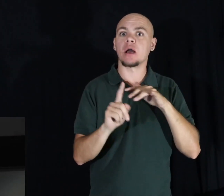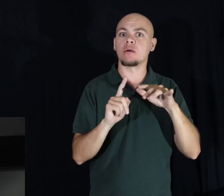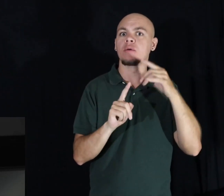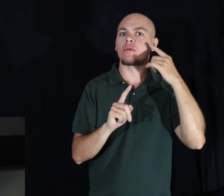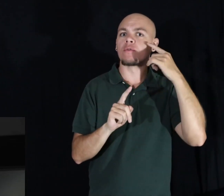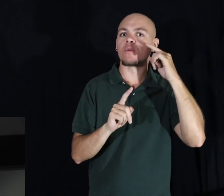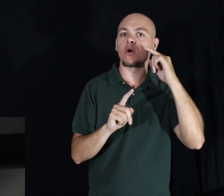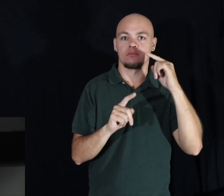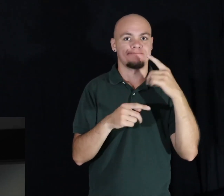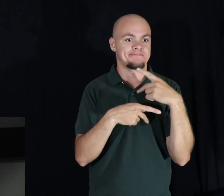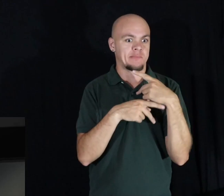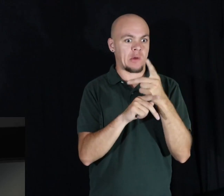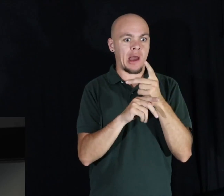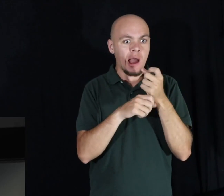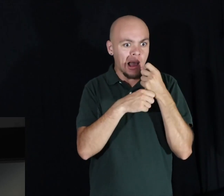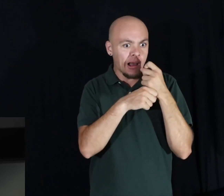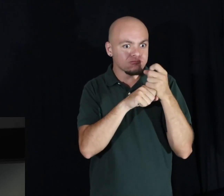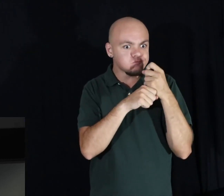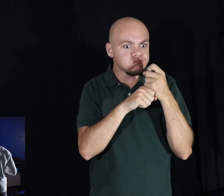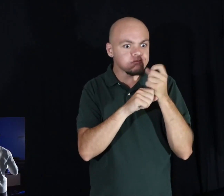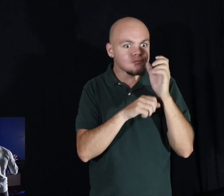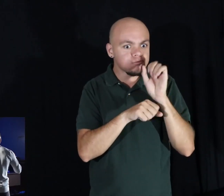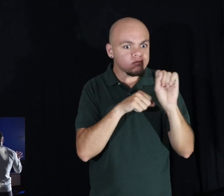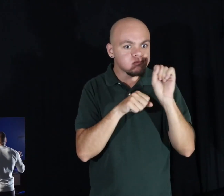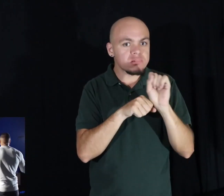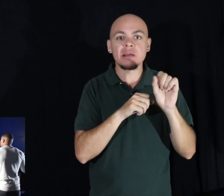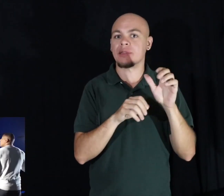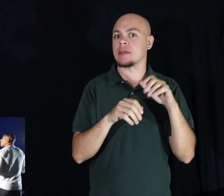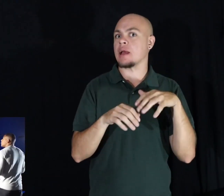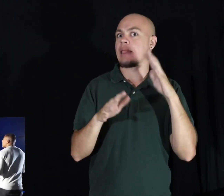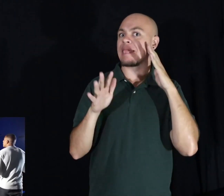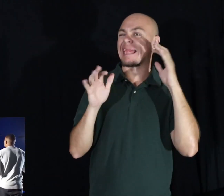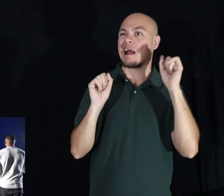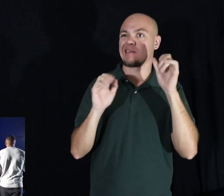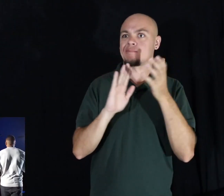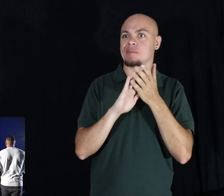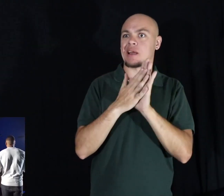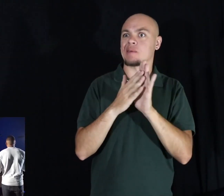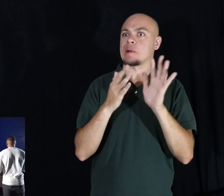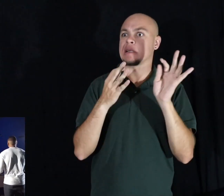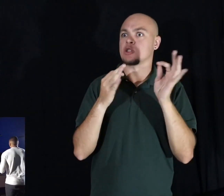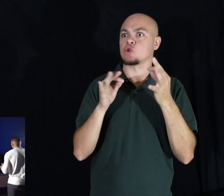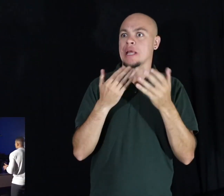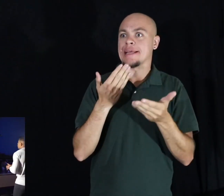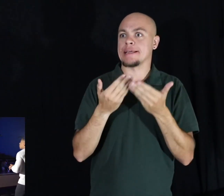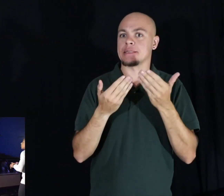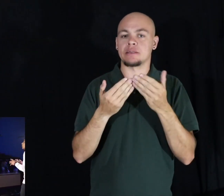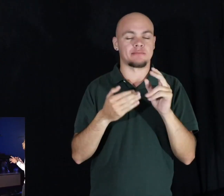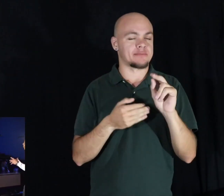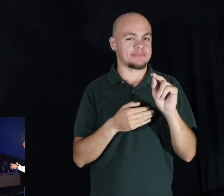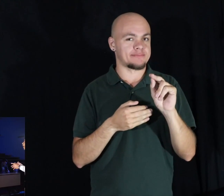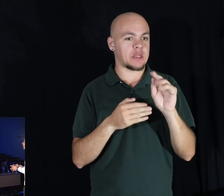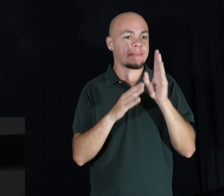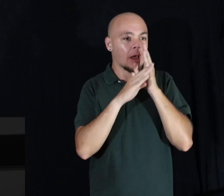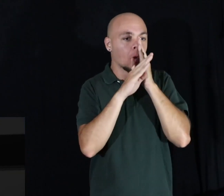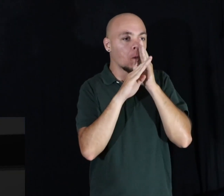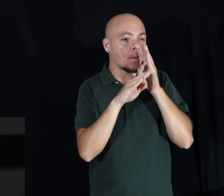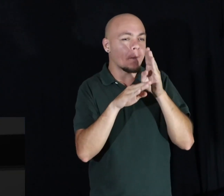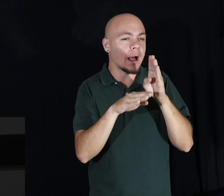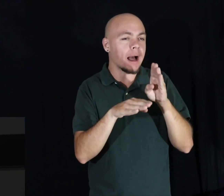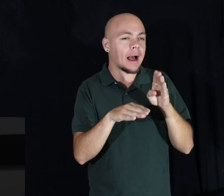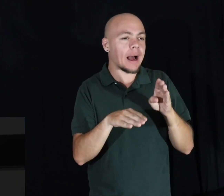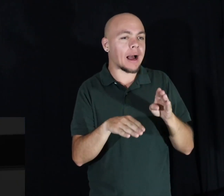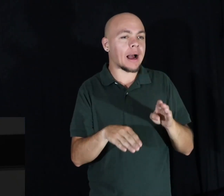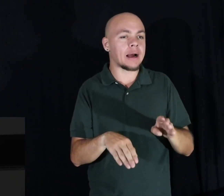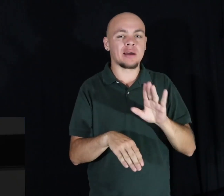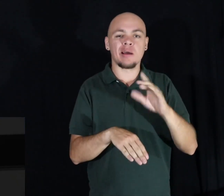for productivity. The environment's not too loud where you get distracted what's going on around you, nor too quiet where